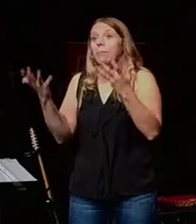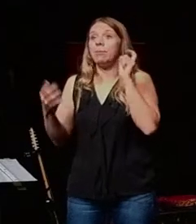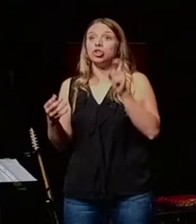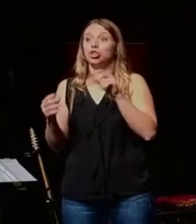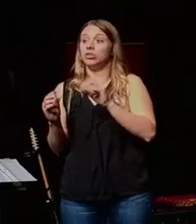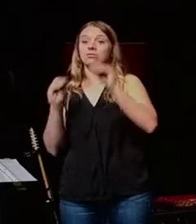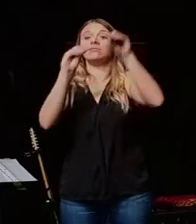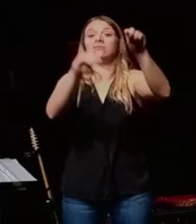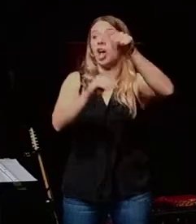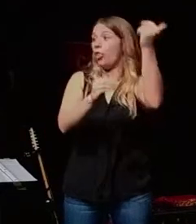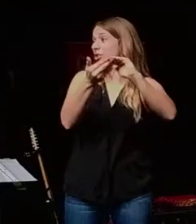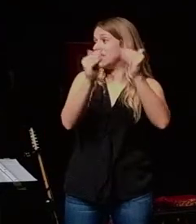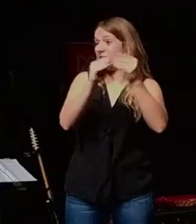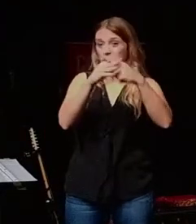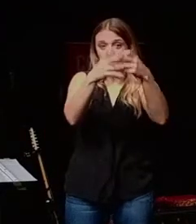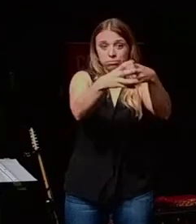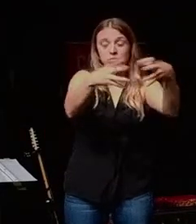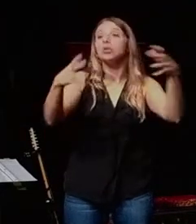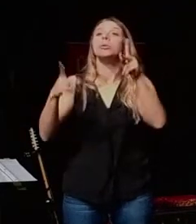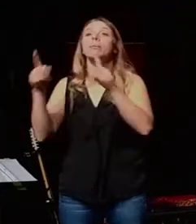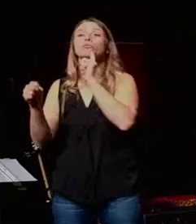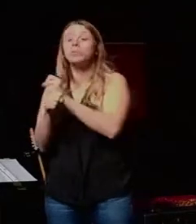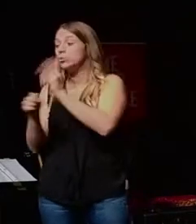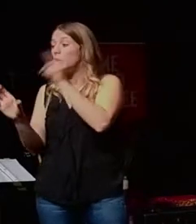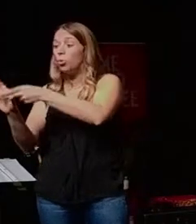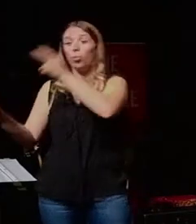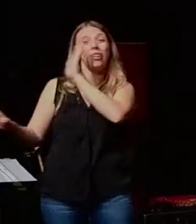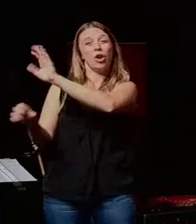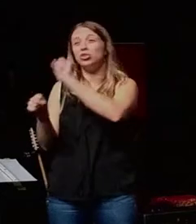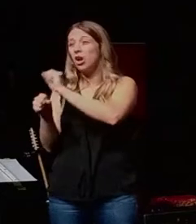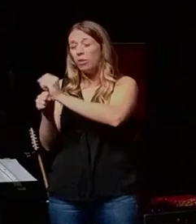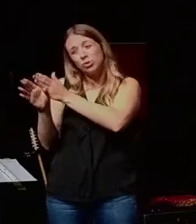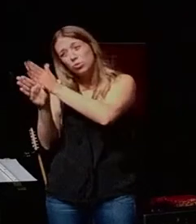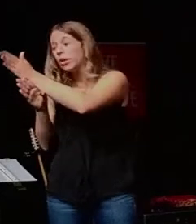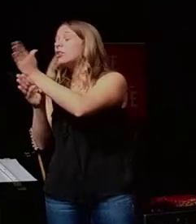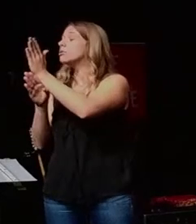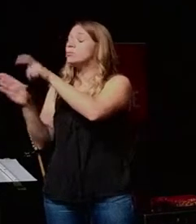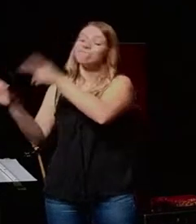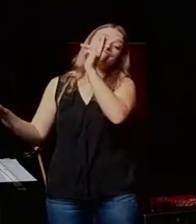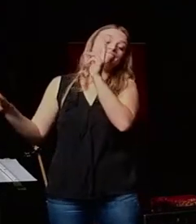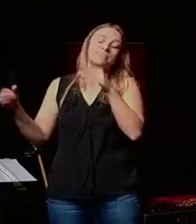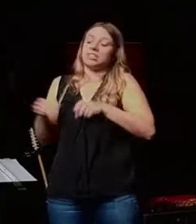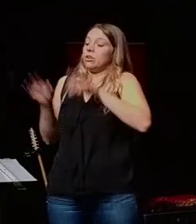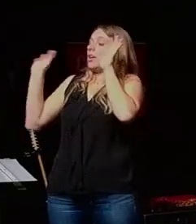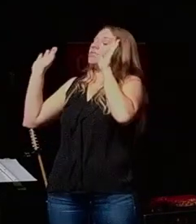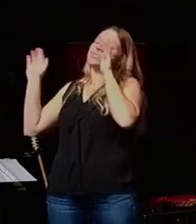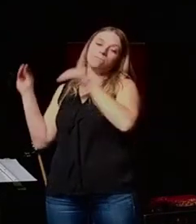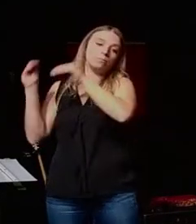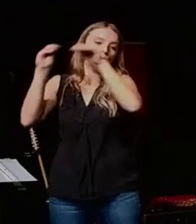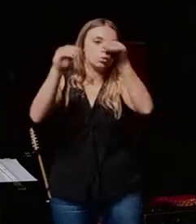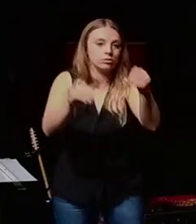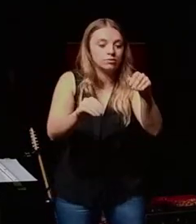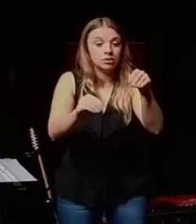city over there. And people would leave their jobs, leave their careers, and would sacrifice everything and go to a place